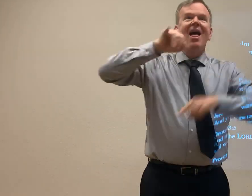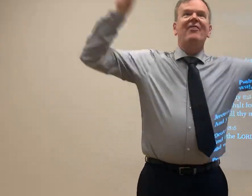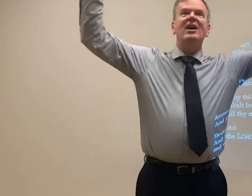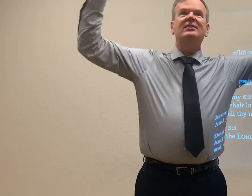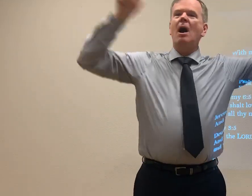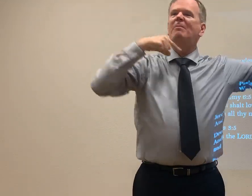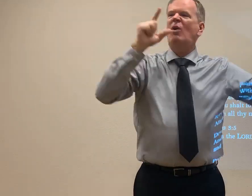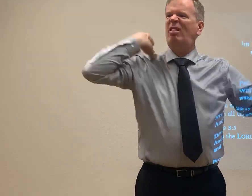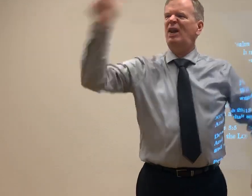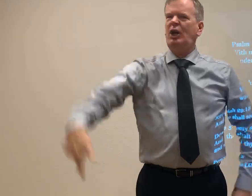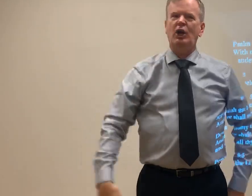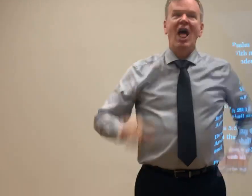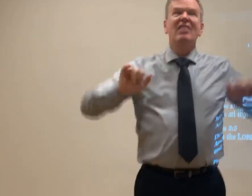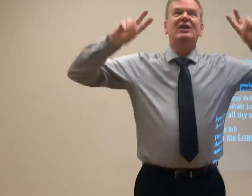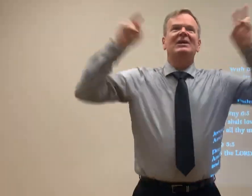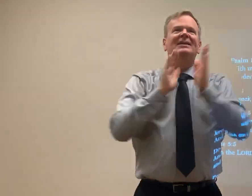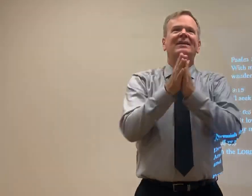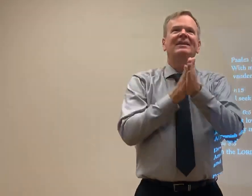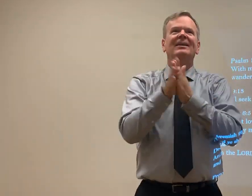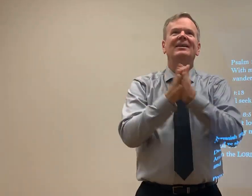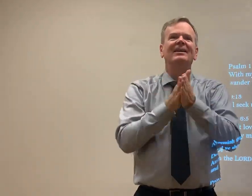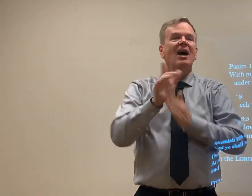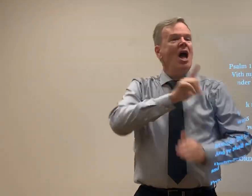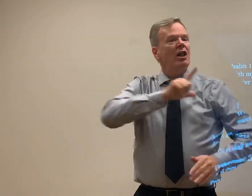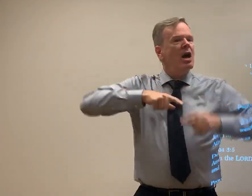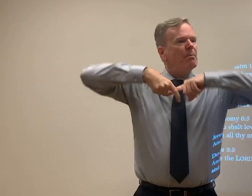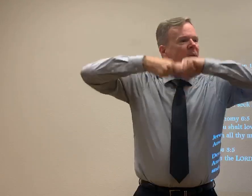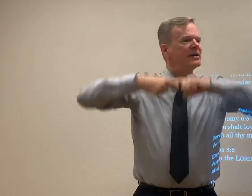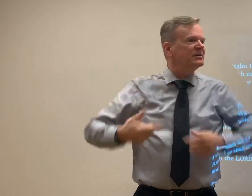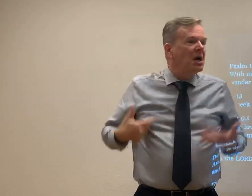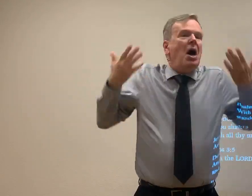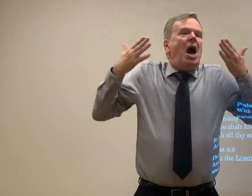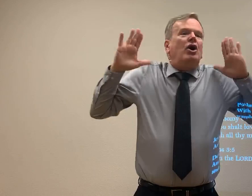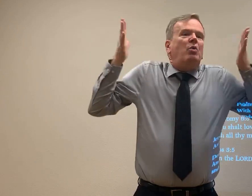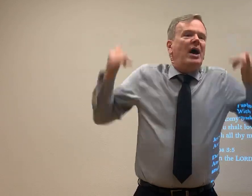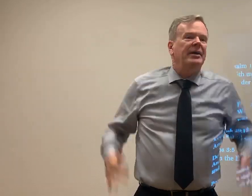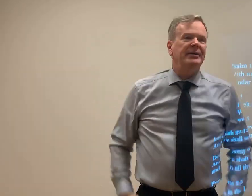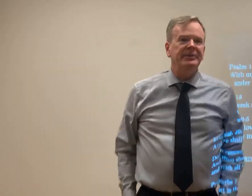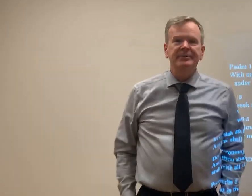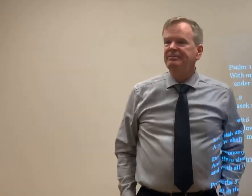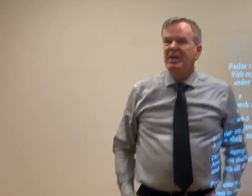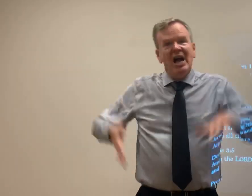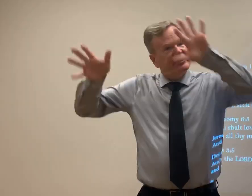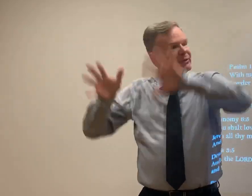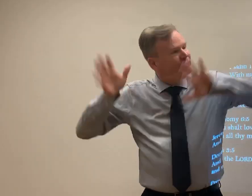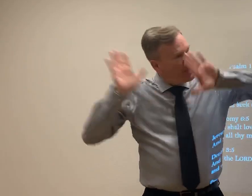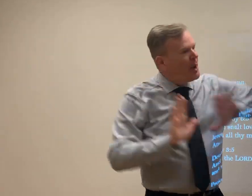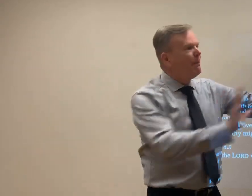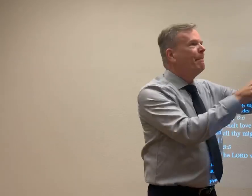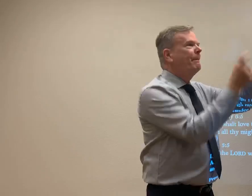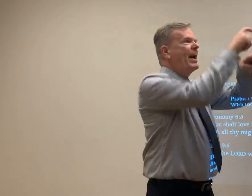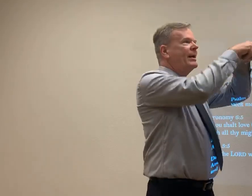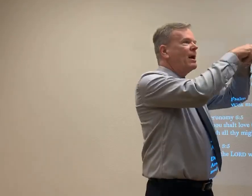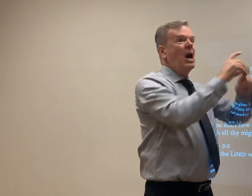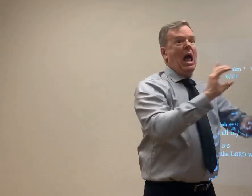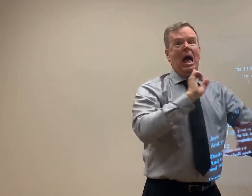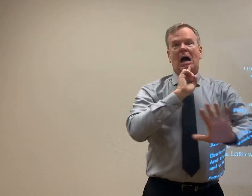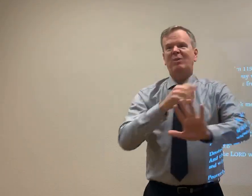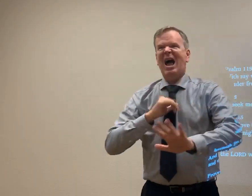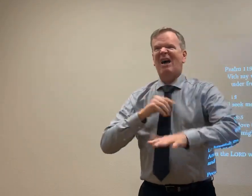for four days on a particular subject that I'm going to do later. But I felt this had to go on pause. So, I put that out, hung it up